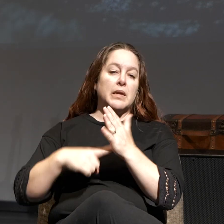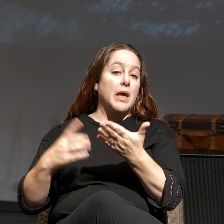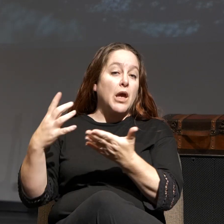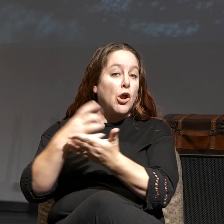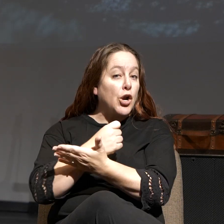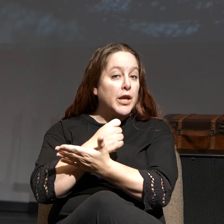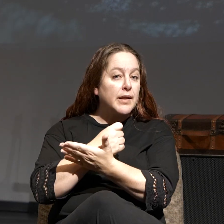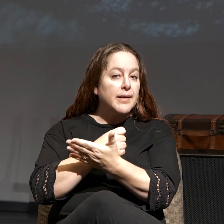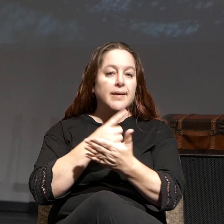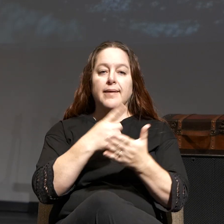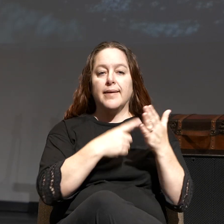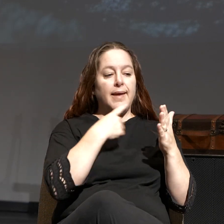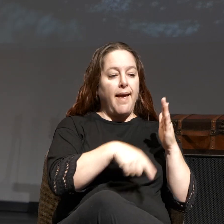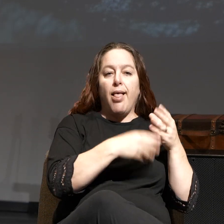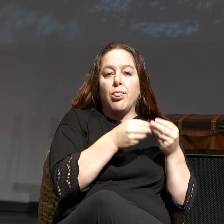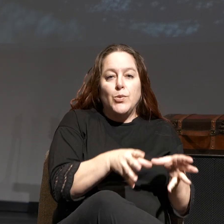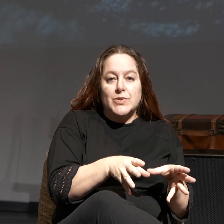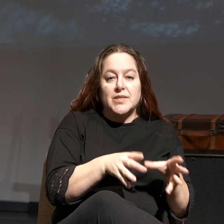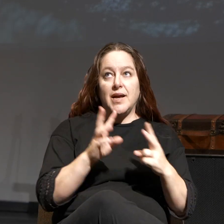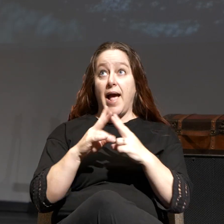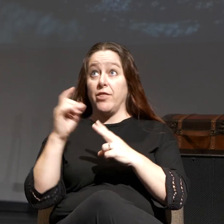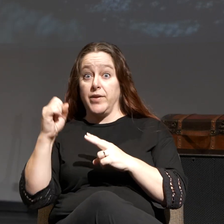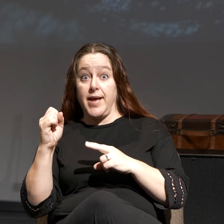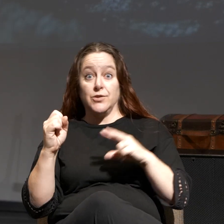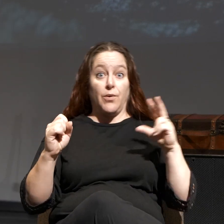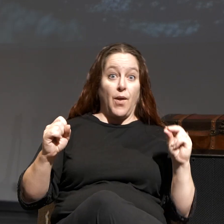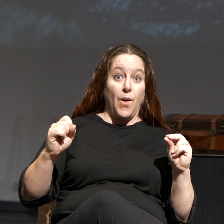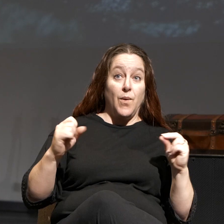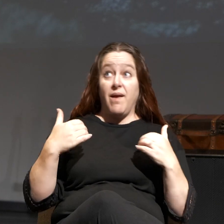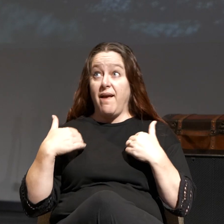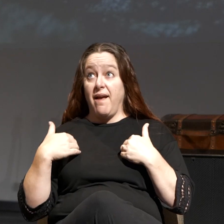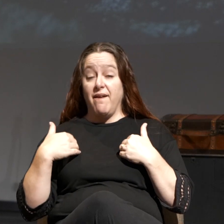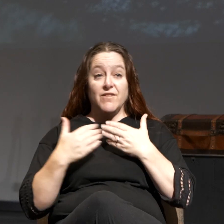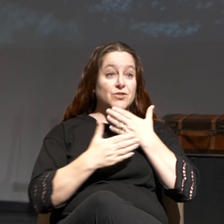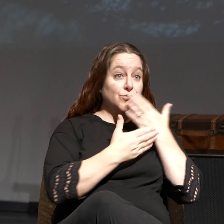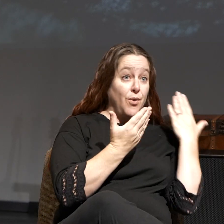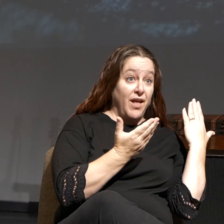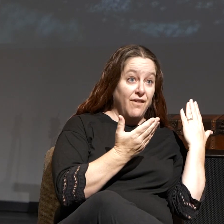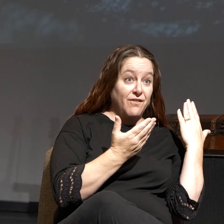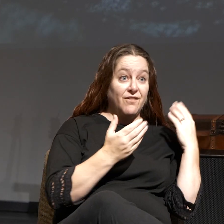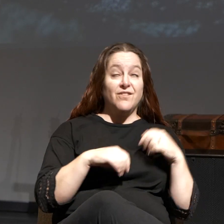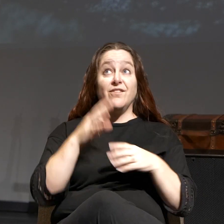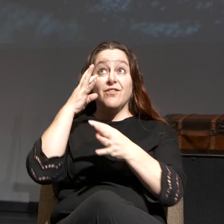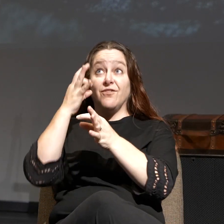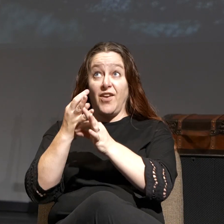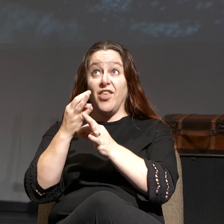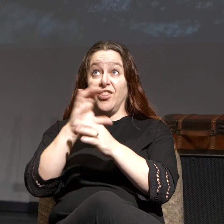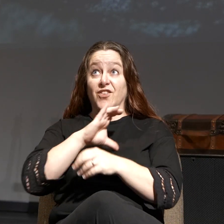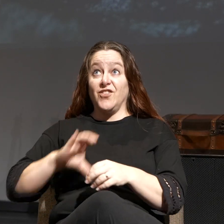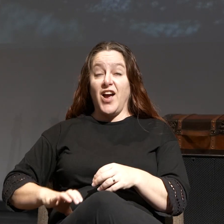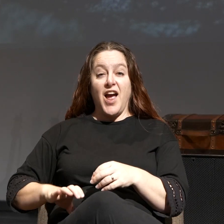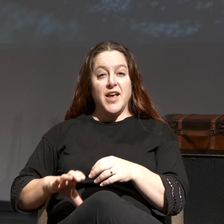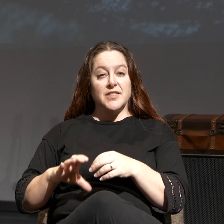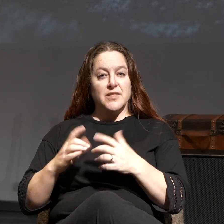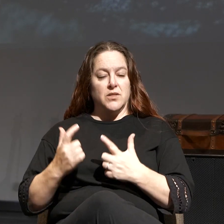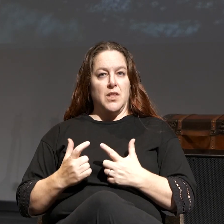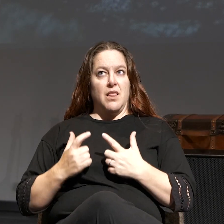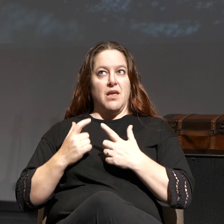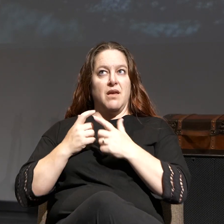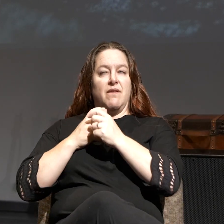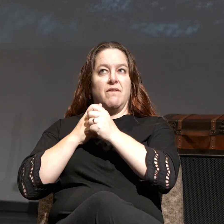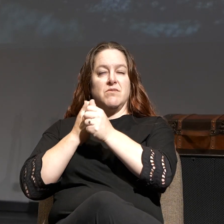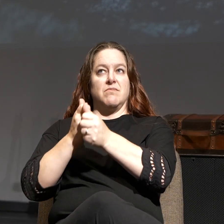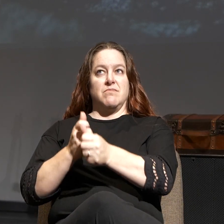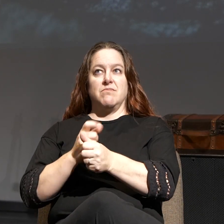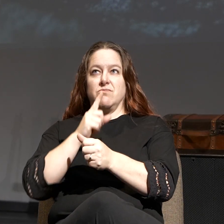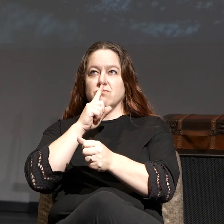You can't unearn it. You either are or you aren't. You either have it or you don't. If you put your faith in Christ, you have it. Begin to live in the reality of it. And we're going to